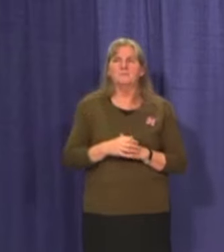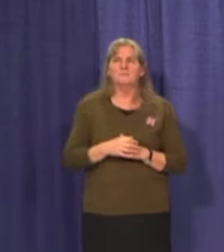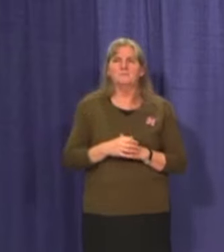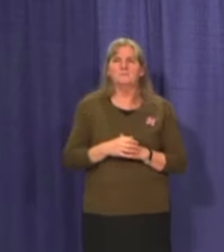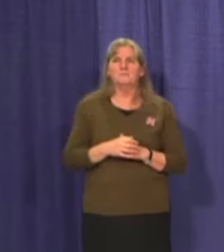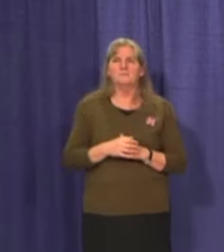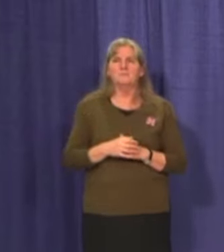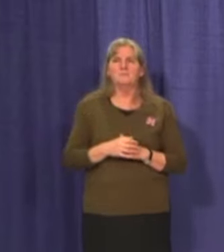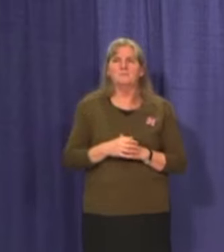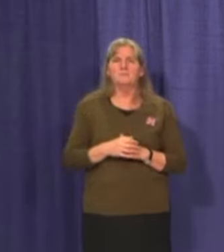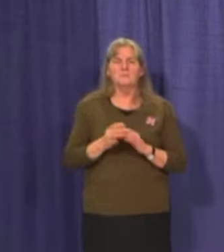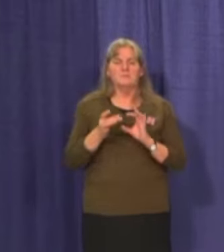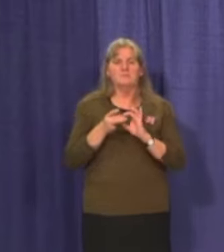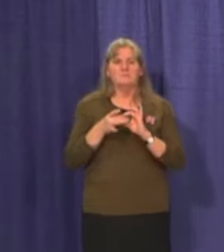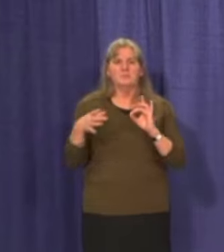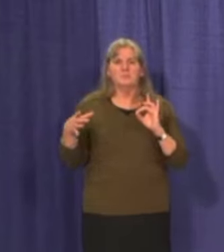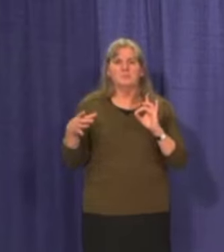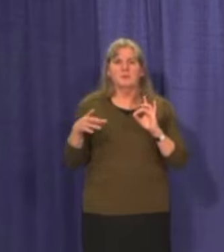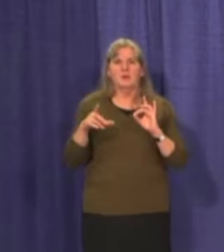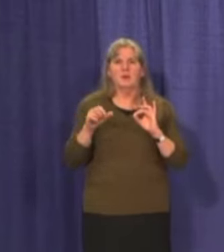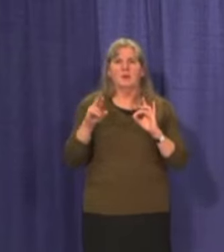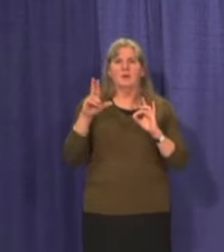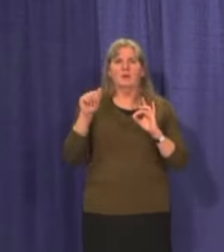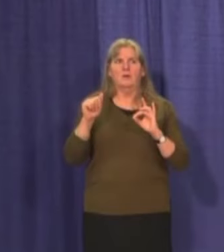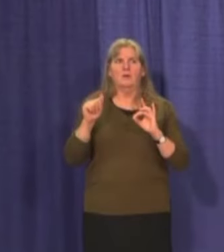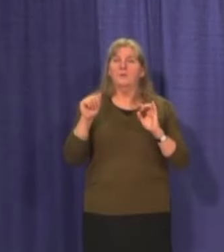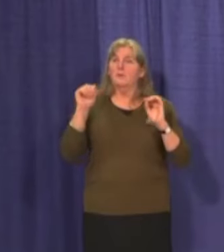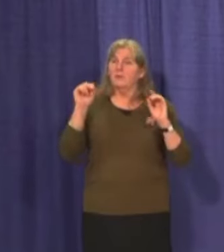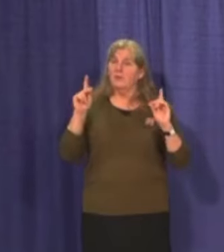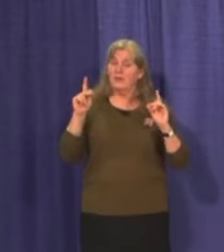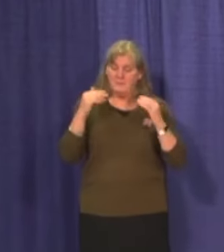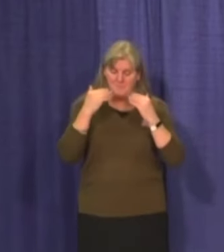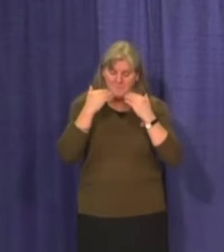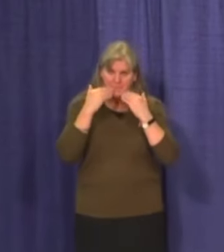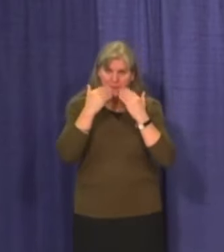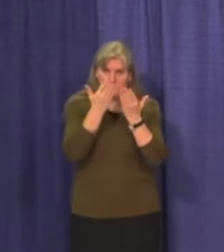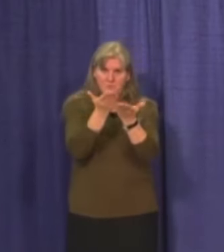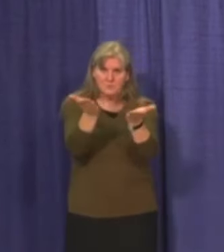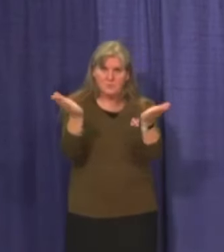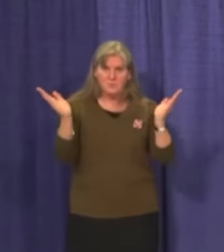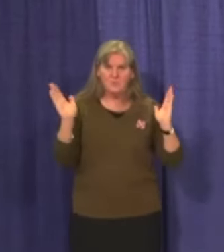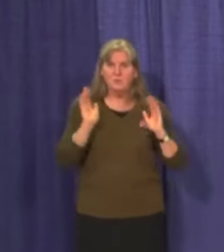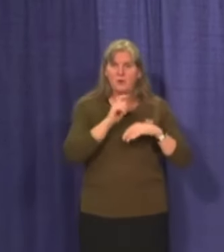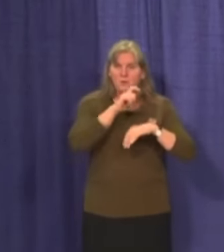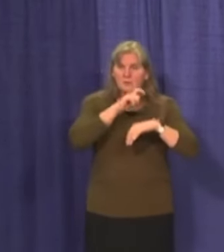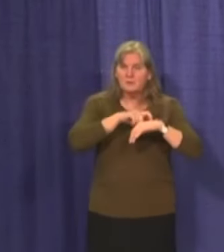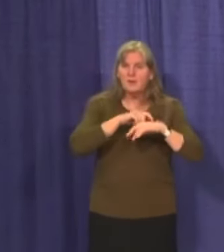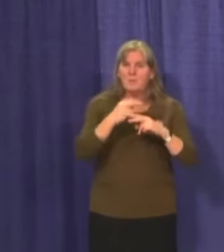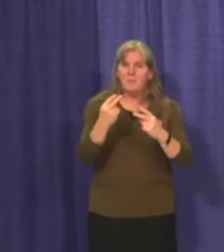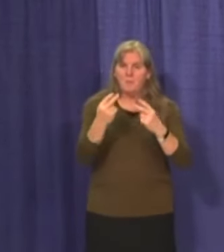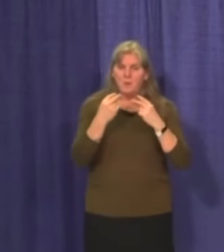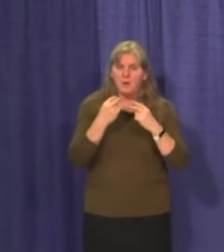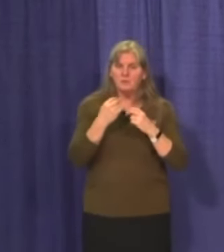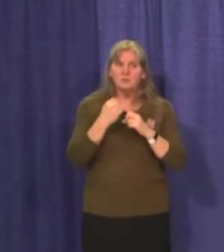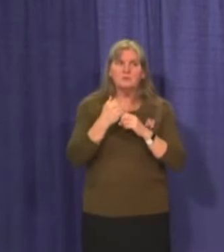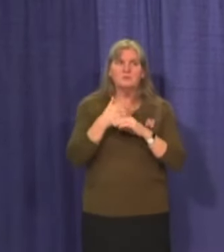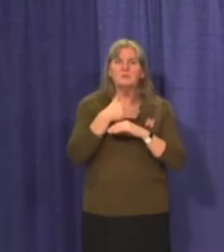And we have lost Laura. Okay, so I would like to thank everyone for their time today. The next COVID